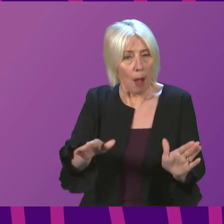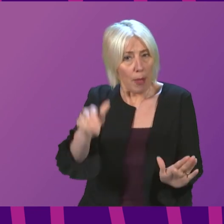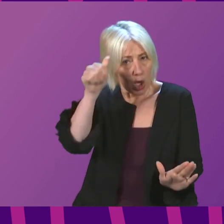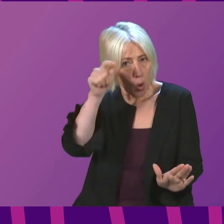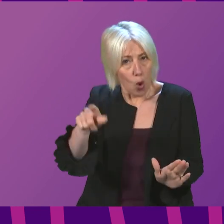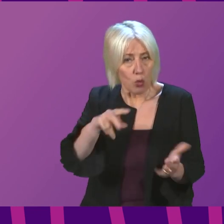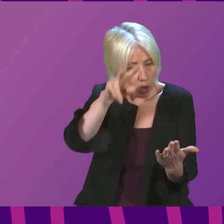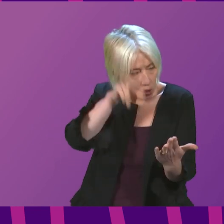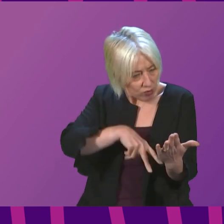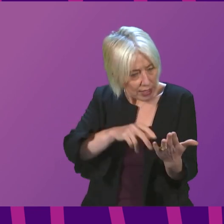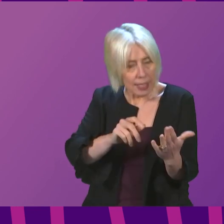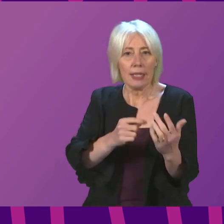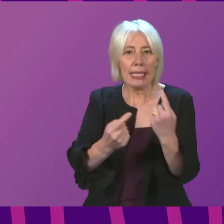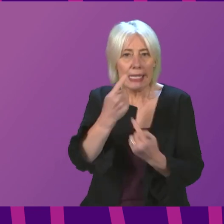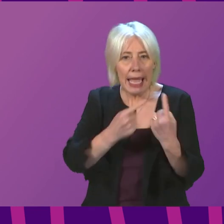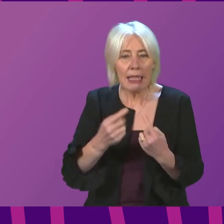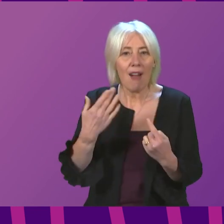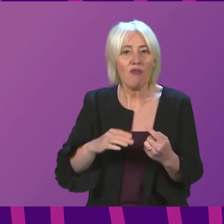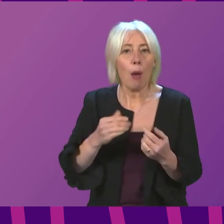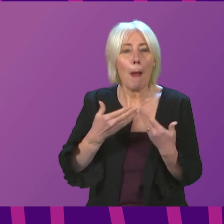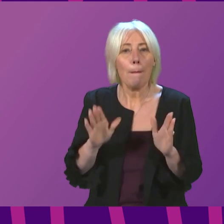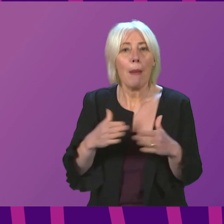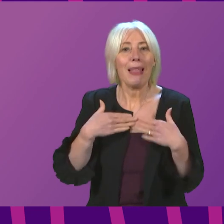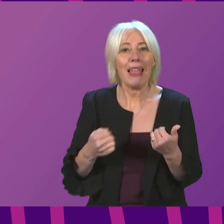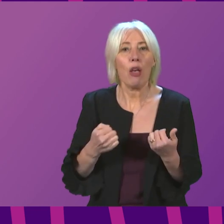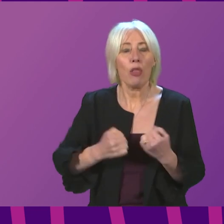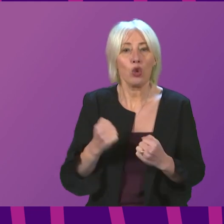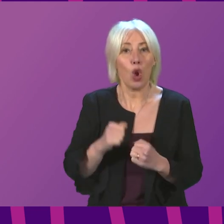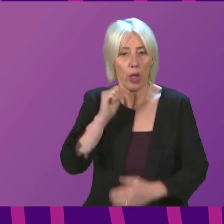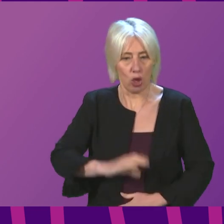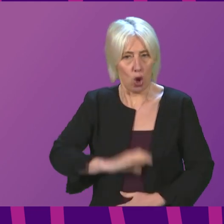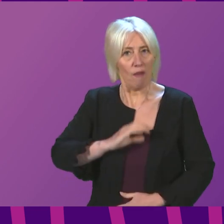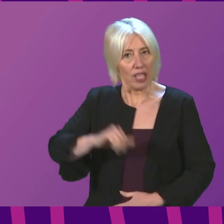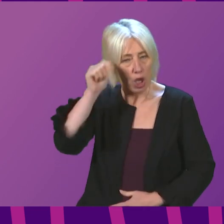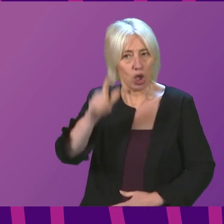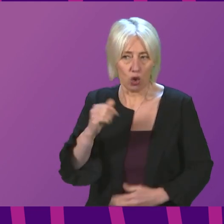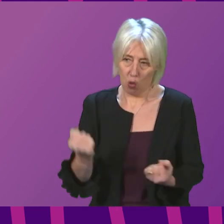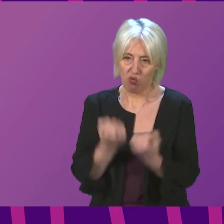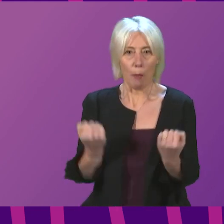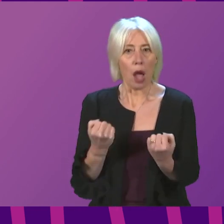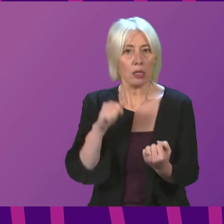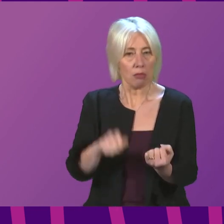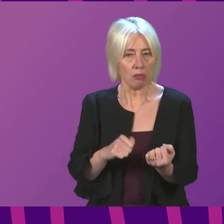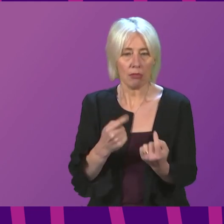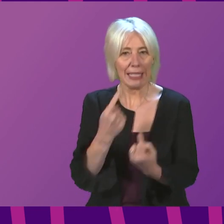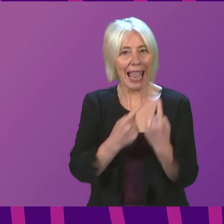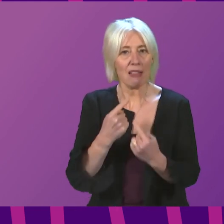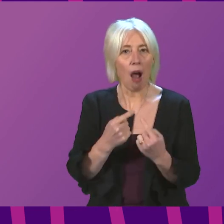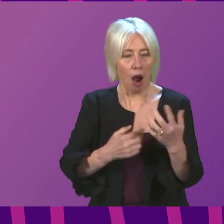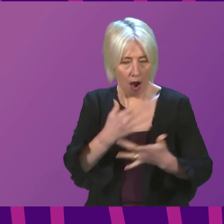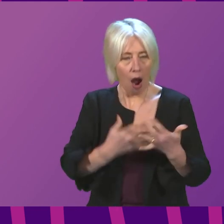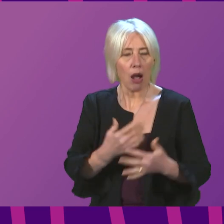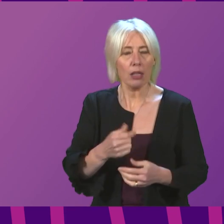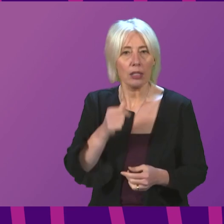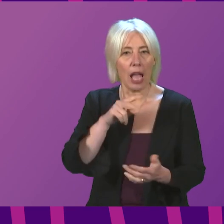data published by Public Health Scotland, can have a confidence in the robustness of that data. I was just reading before I